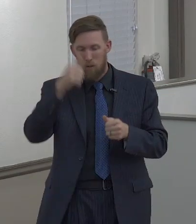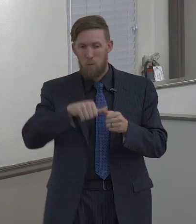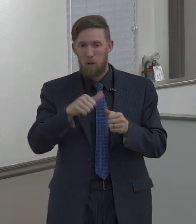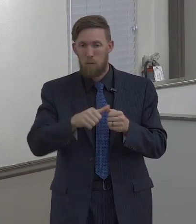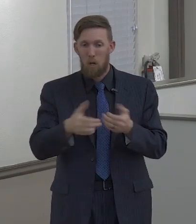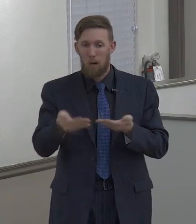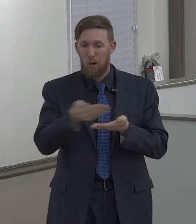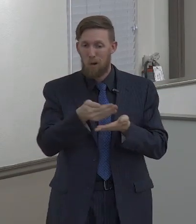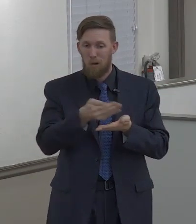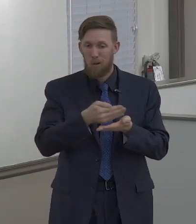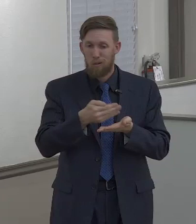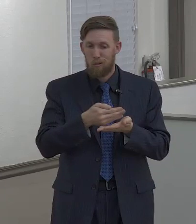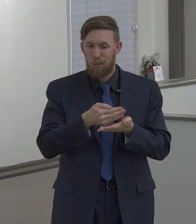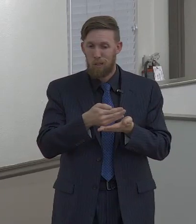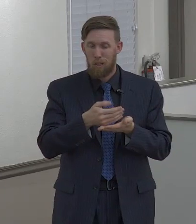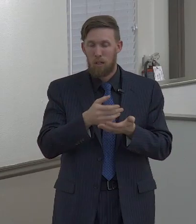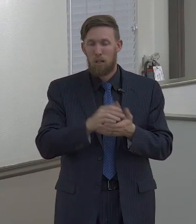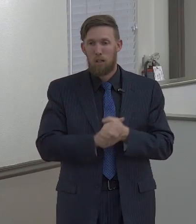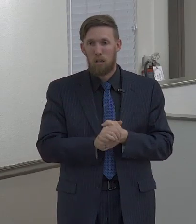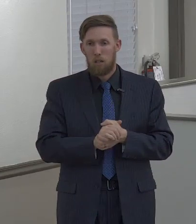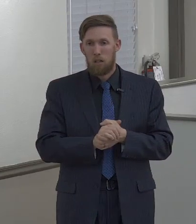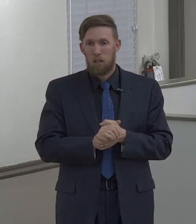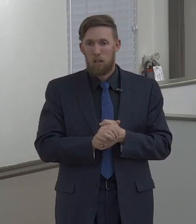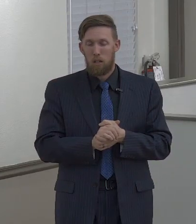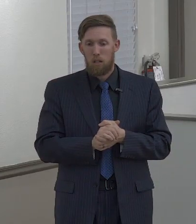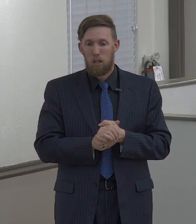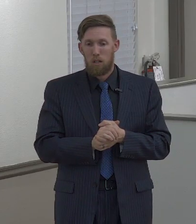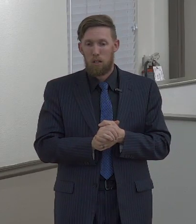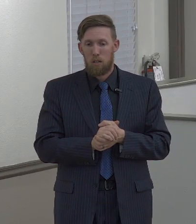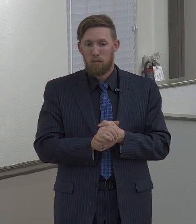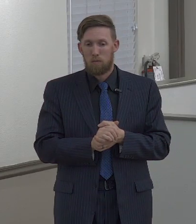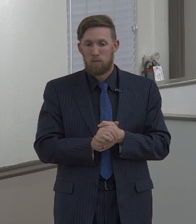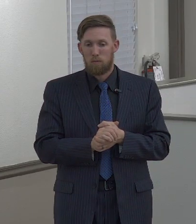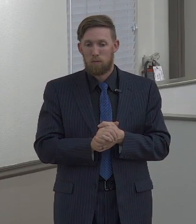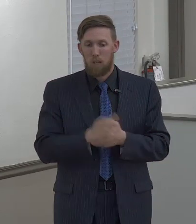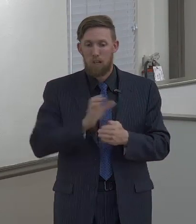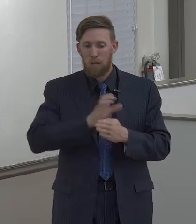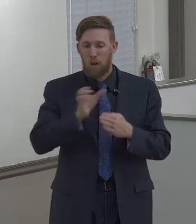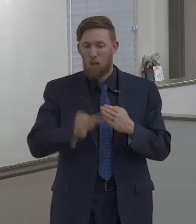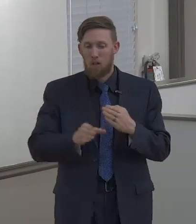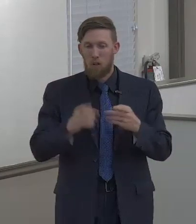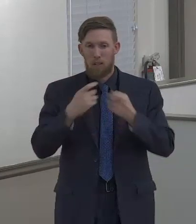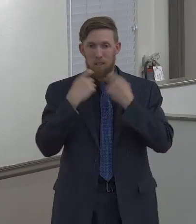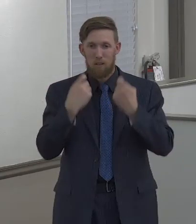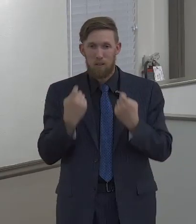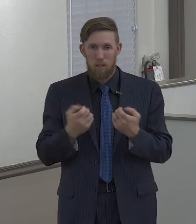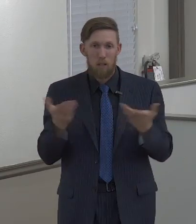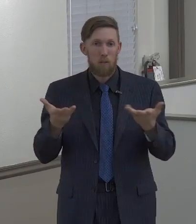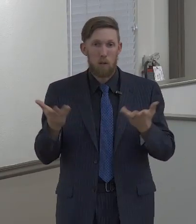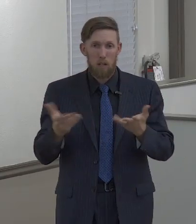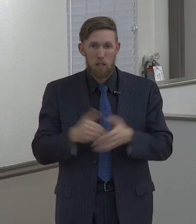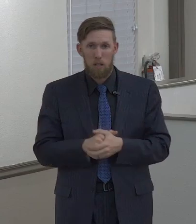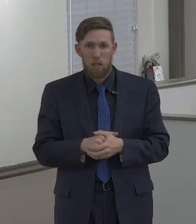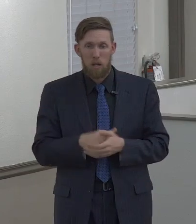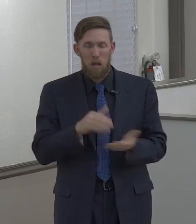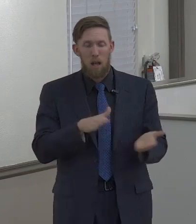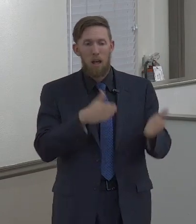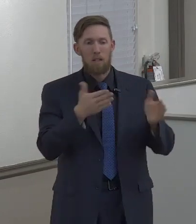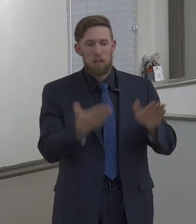The wages of sin is death. Always has been, and it always will be. You want